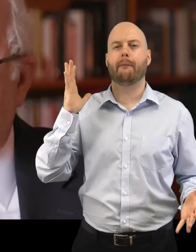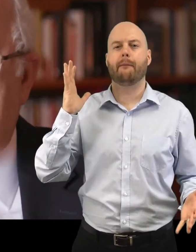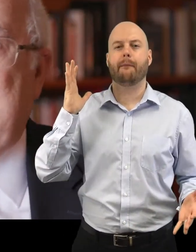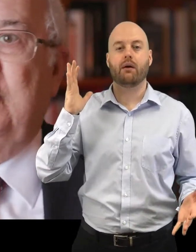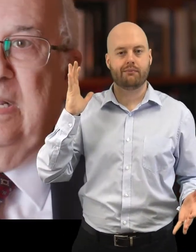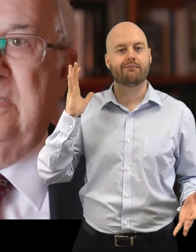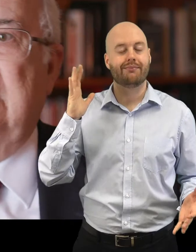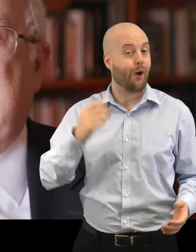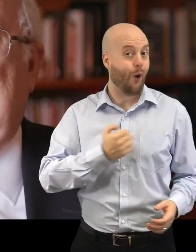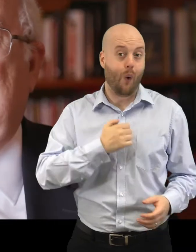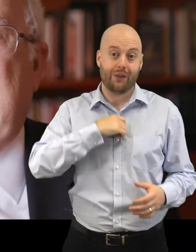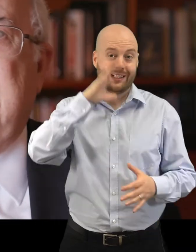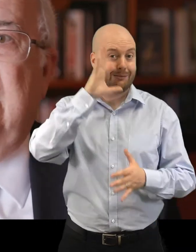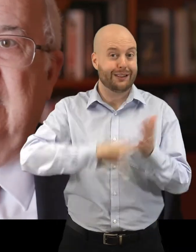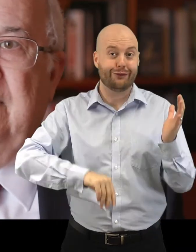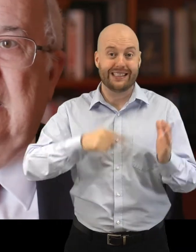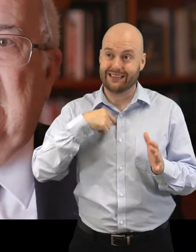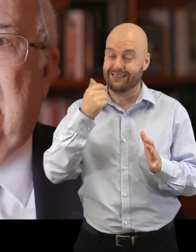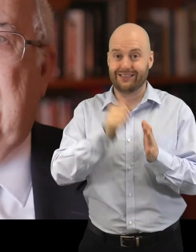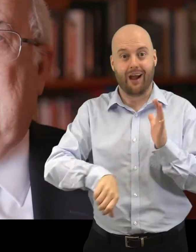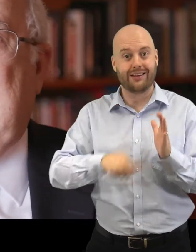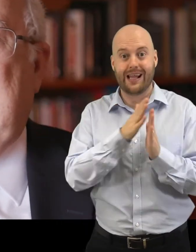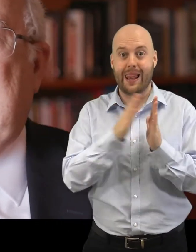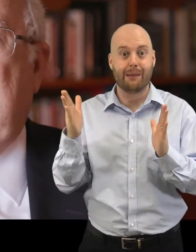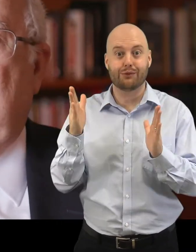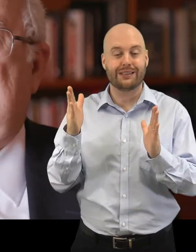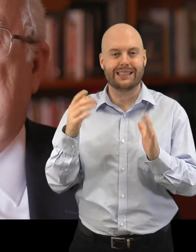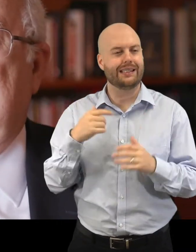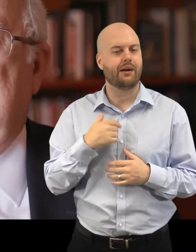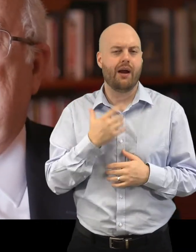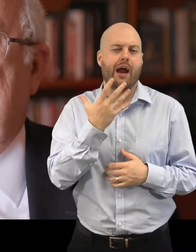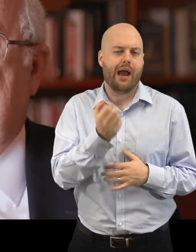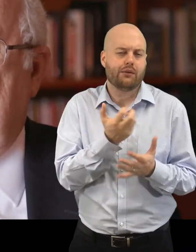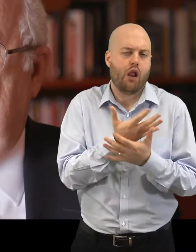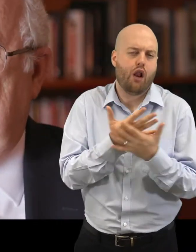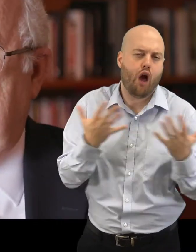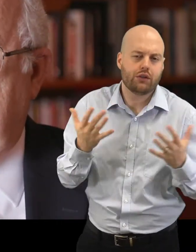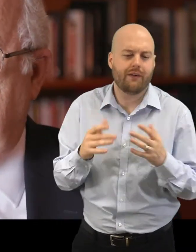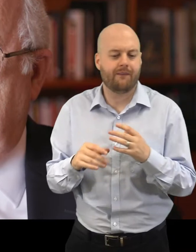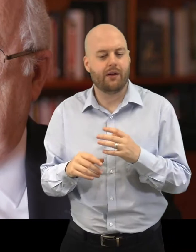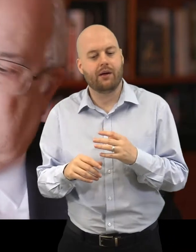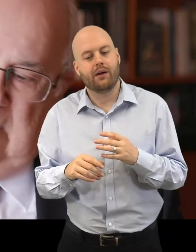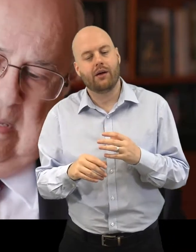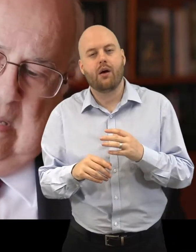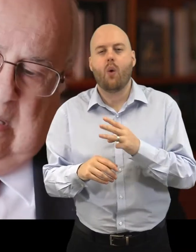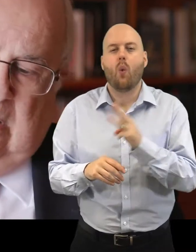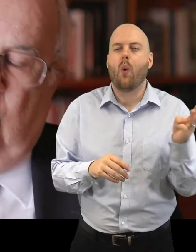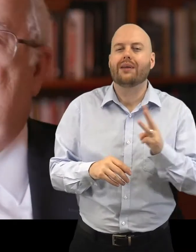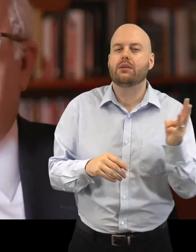experience, when I started the Library of Alexandria, I had Western newspaper